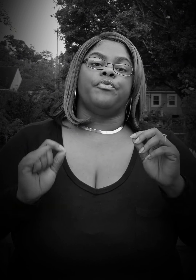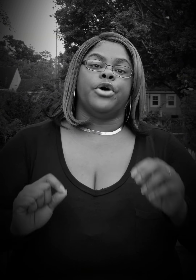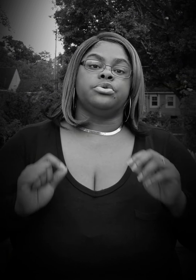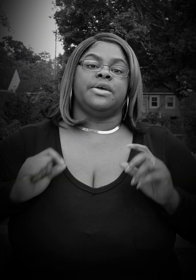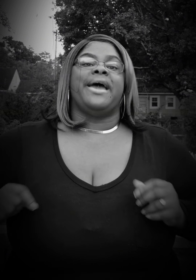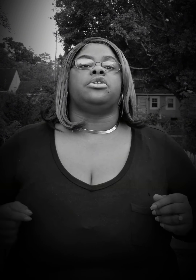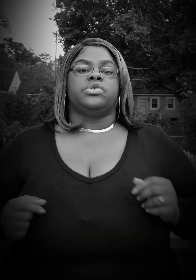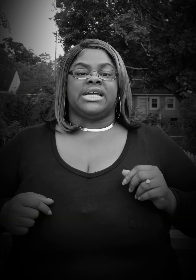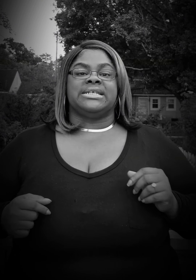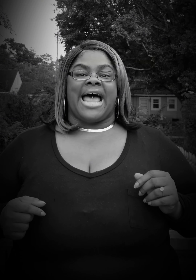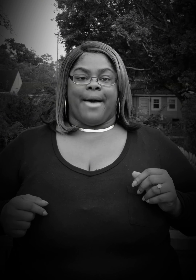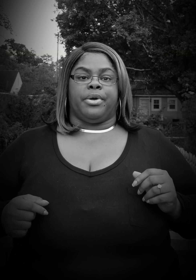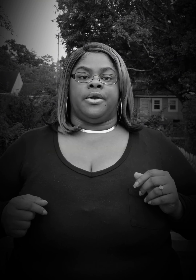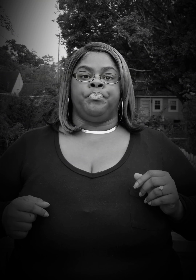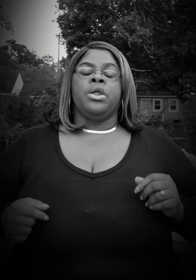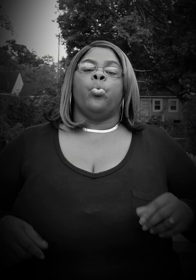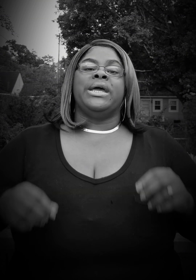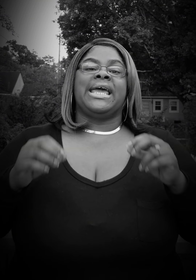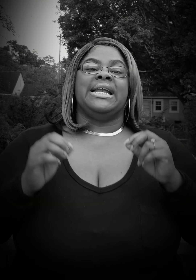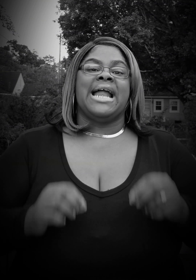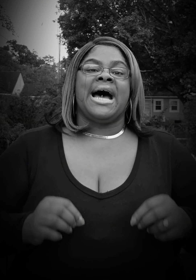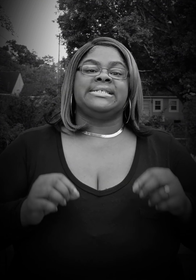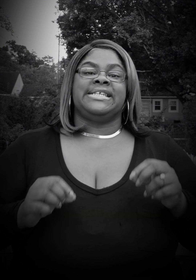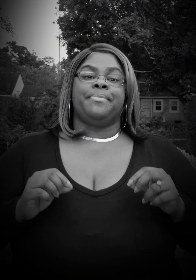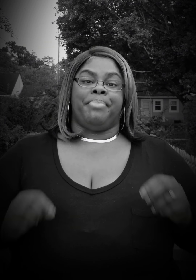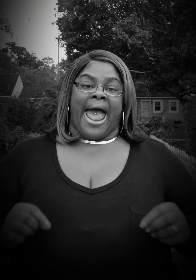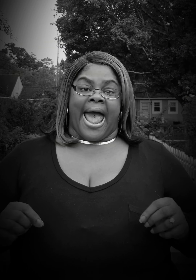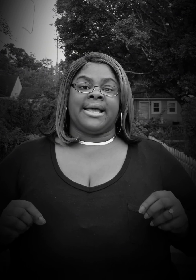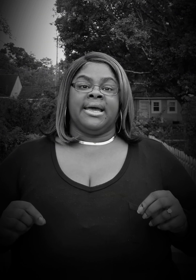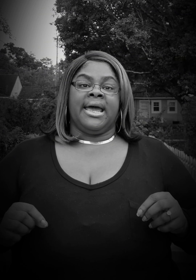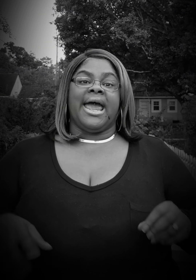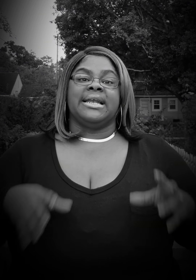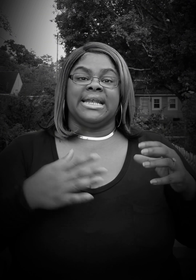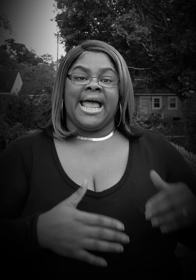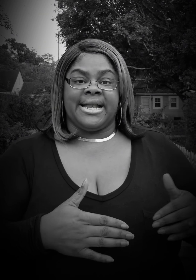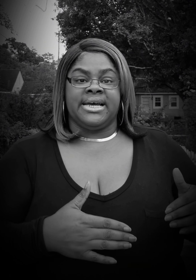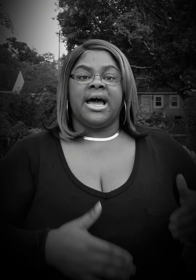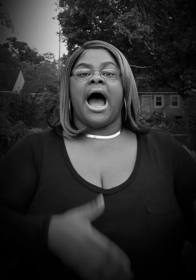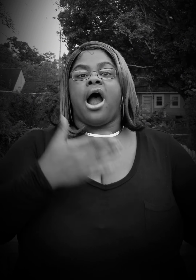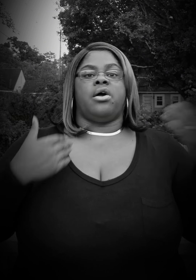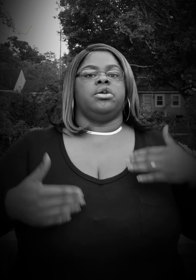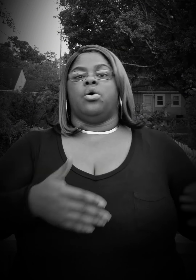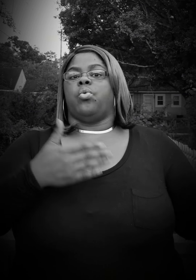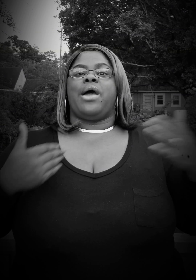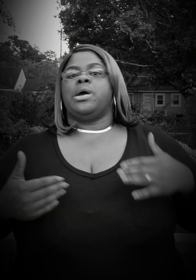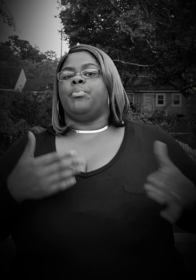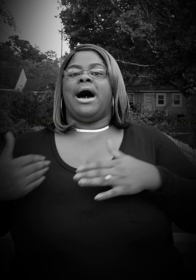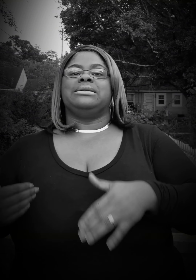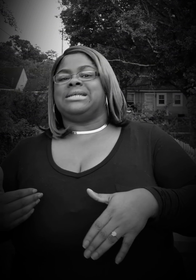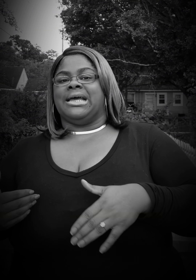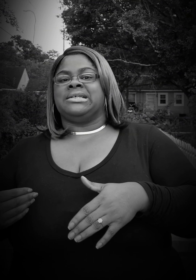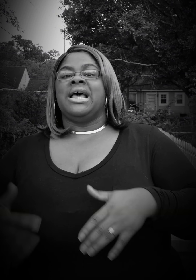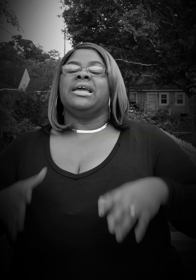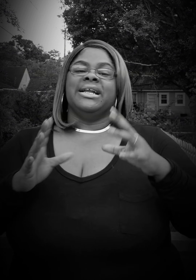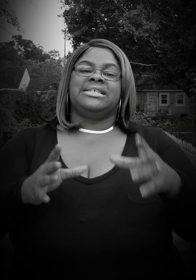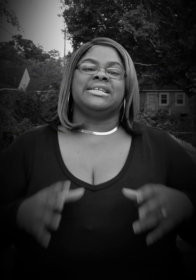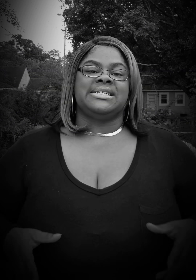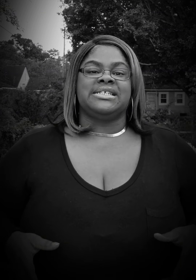vote to make those things happen. We cannot sit back and let our, you know, right-wing politics get into the system